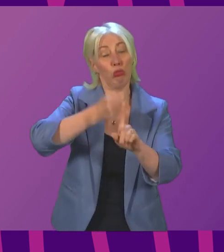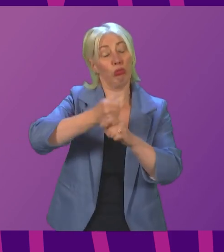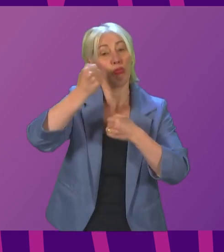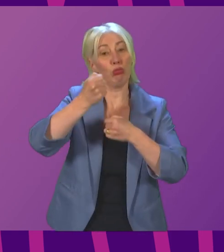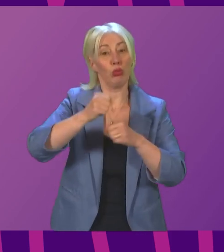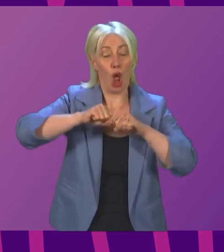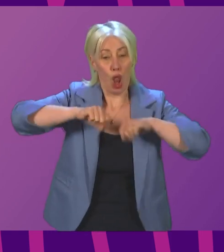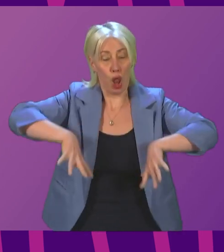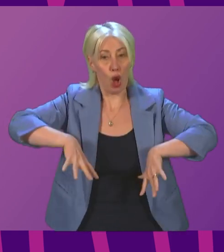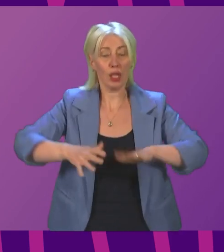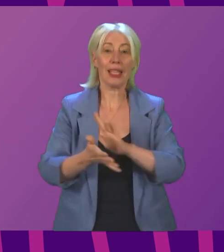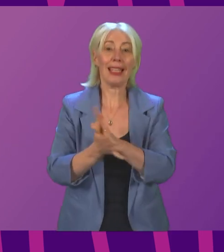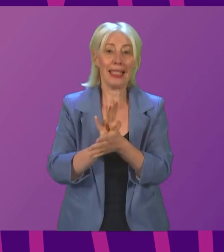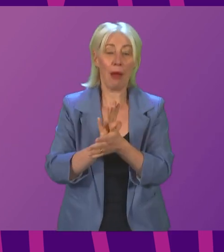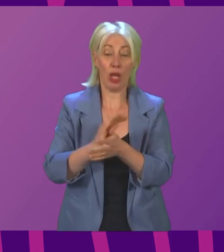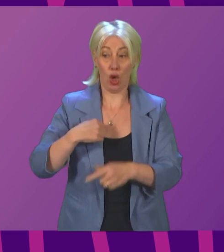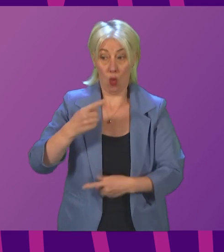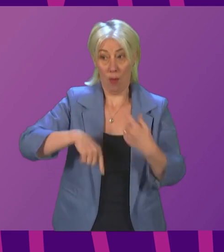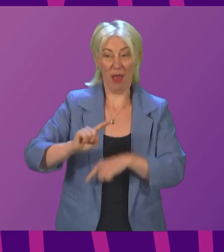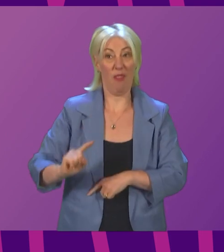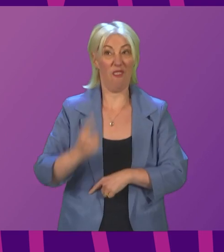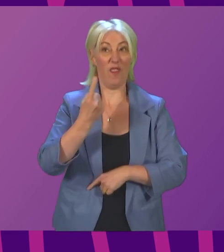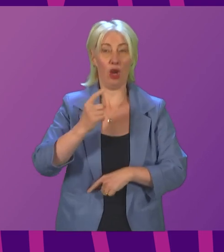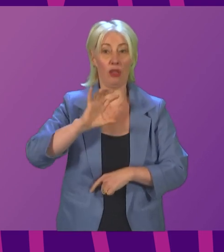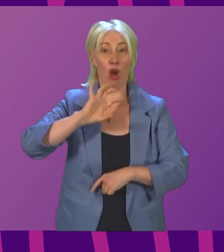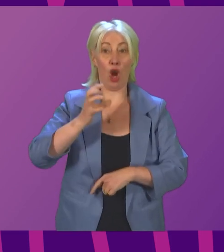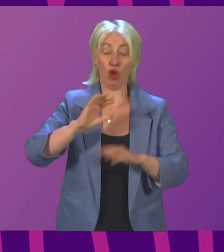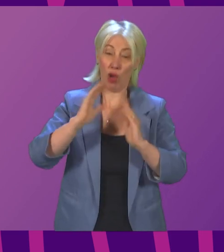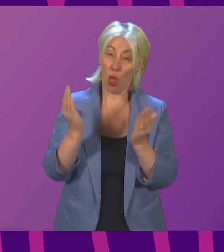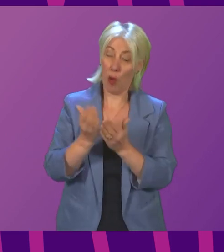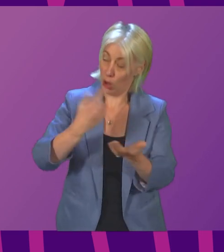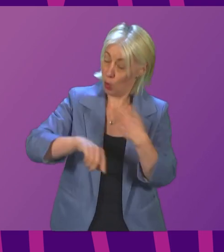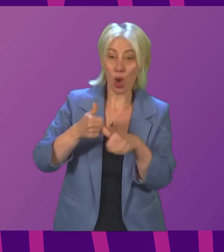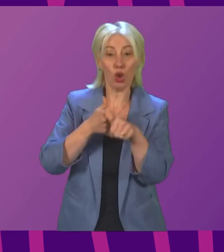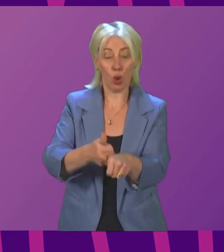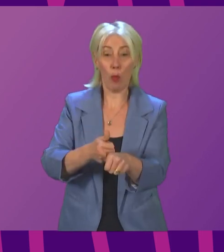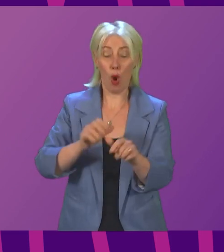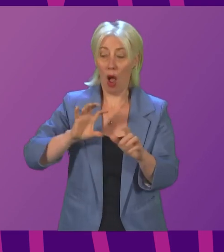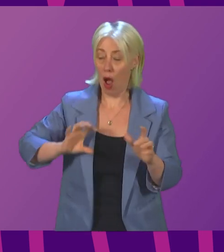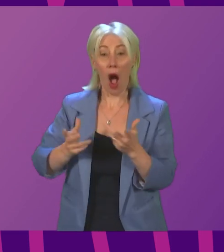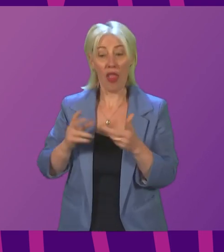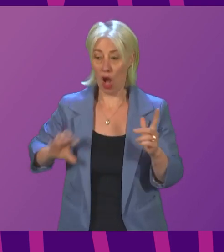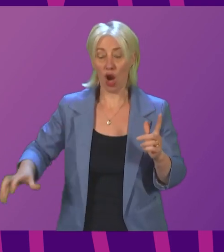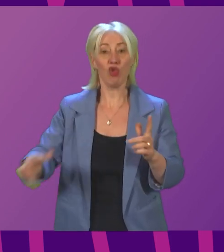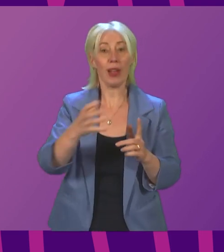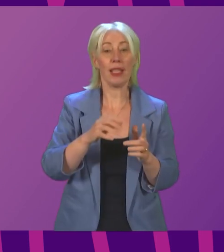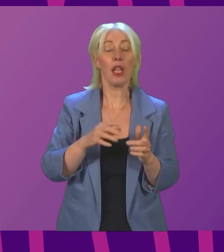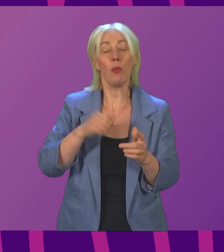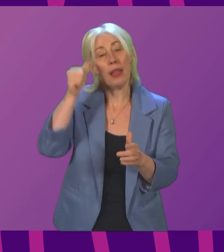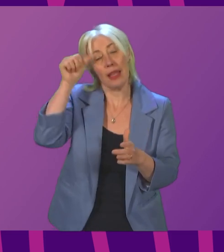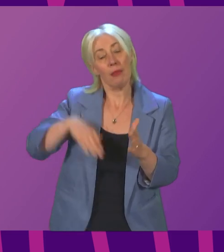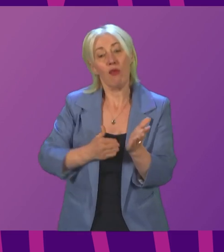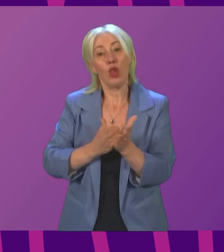Two weeks ago, we became the first developed country in the world to make a commitment to support countries experiencing loss and damage, and I'm delighted